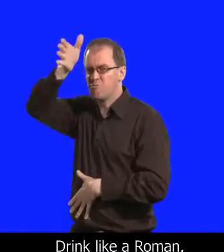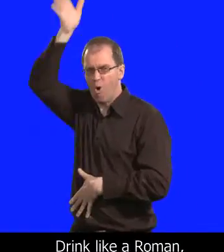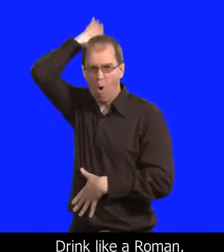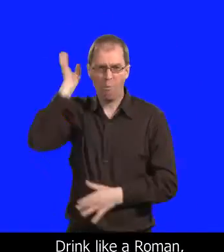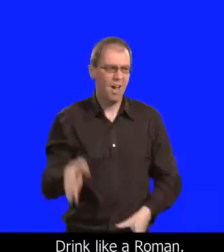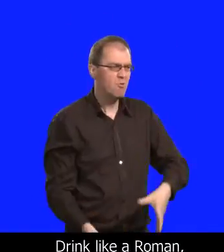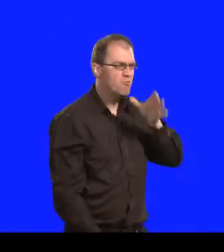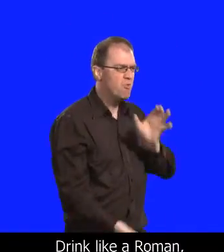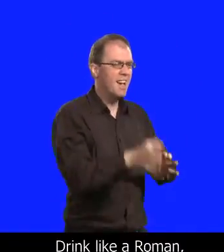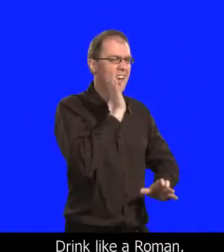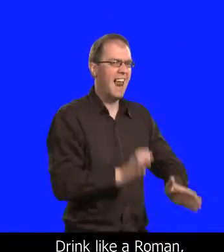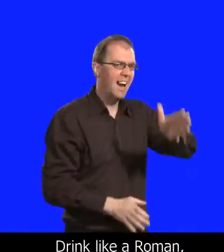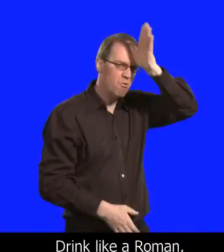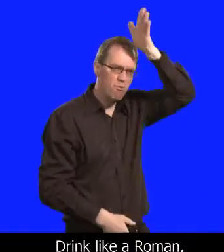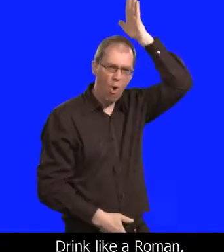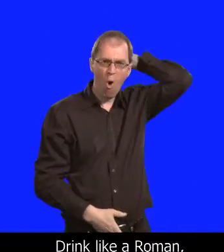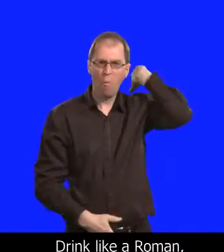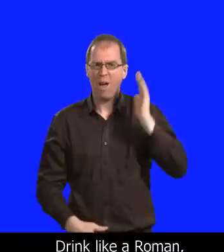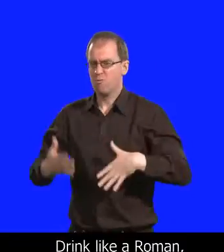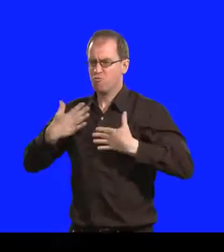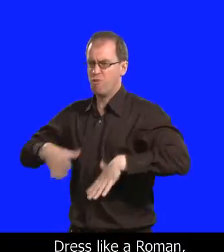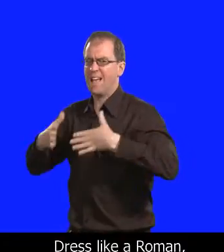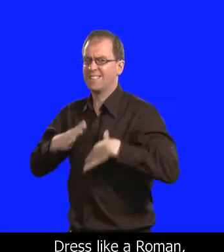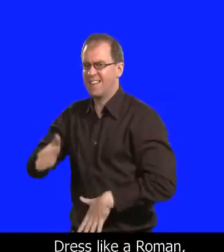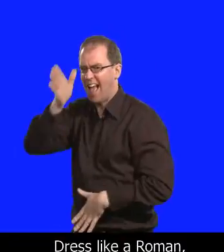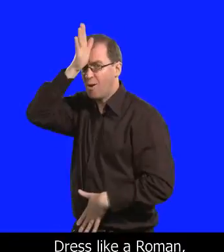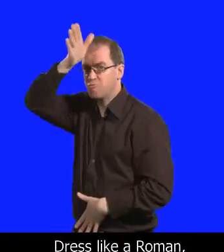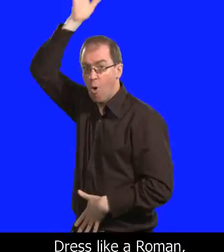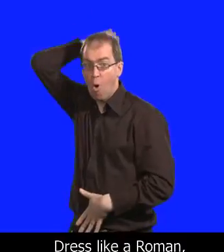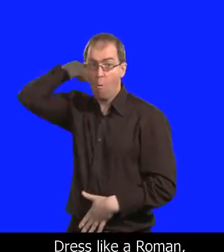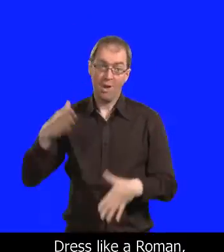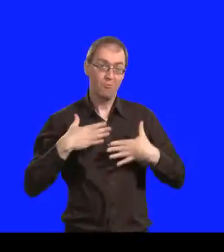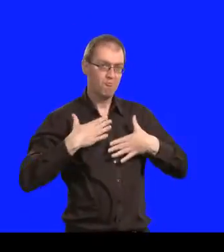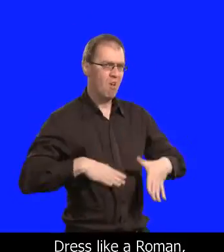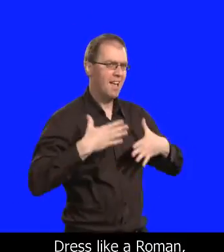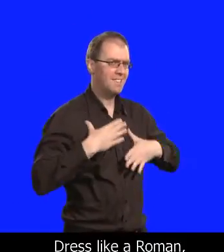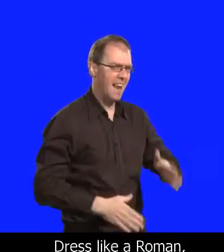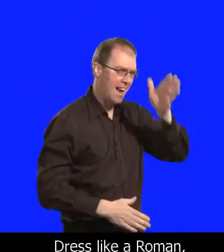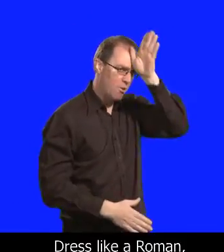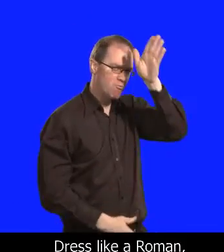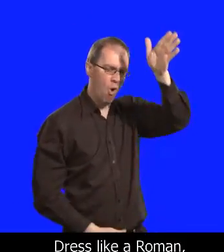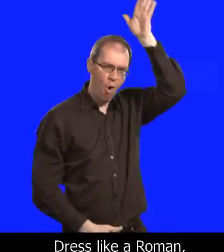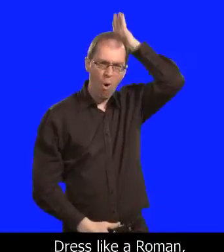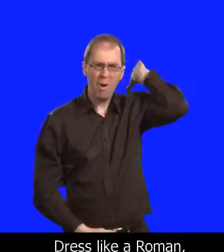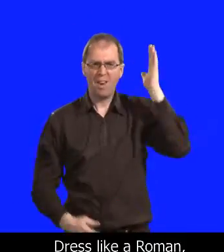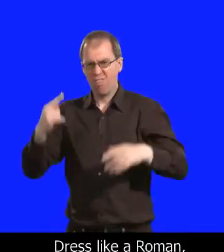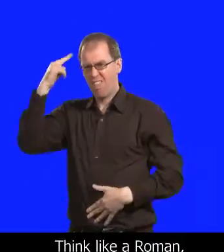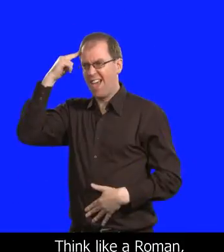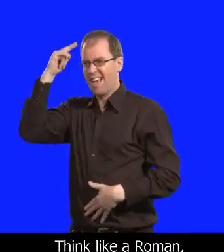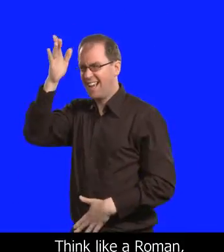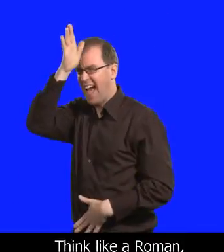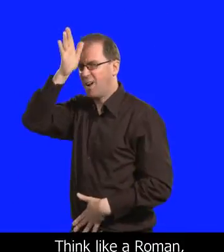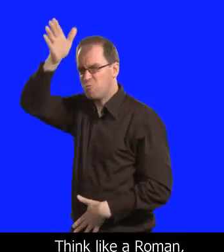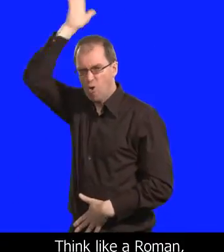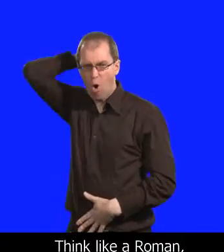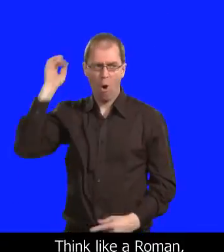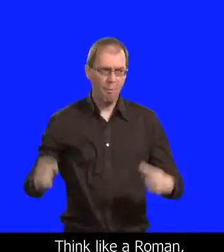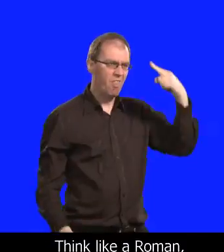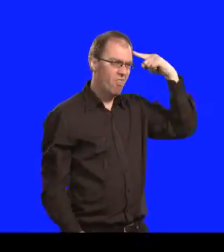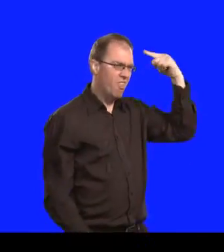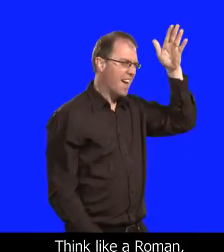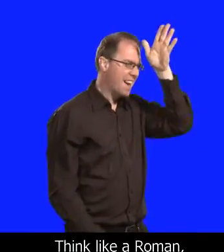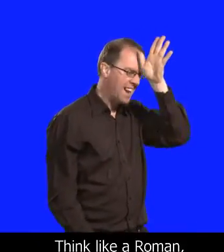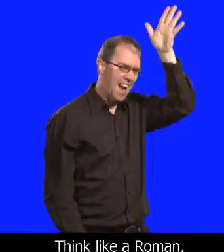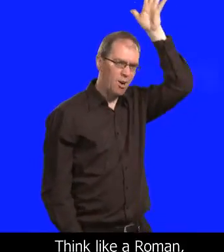like a Roman, drink like a Roman Dress like a Roman, dress like a Roman Think like a